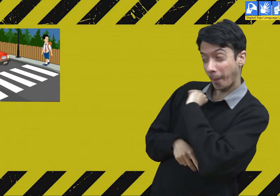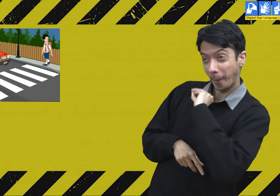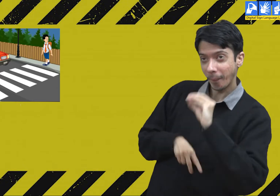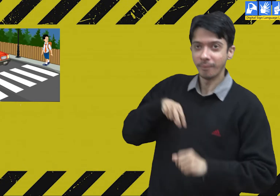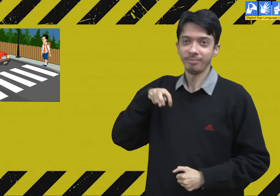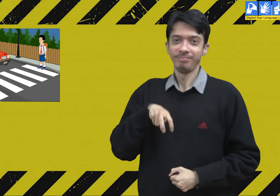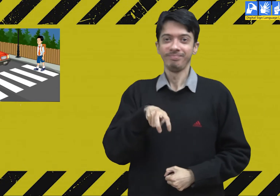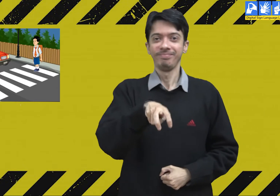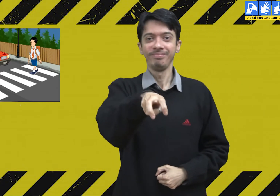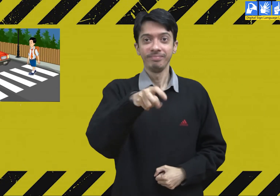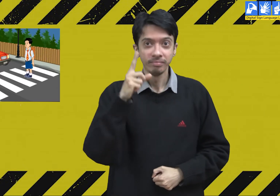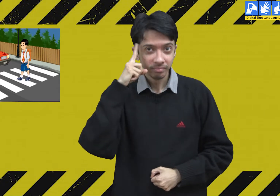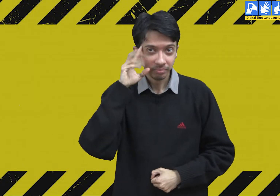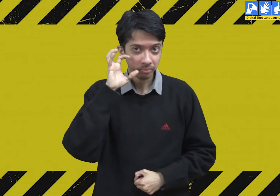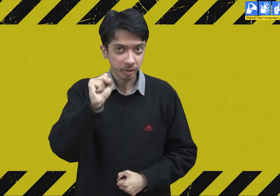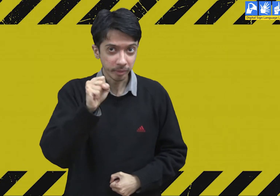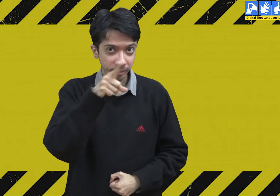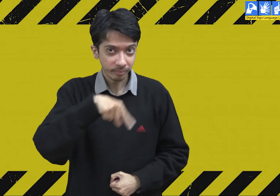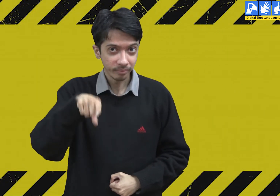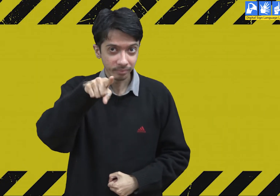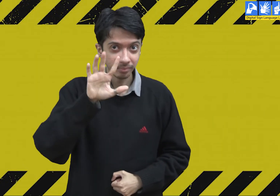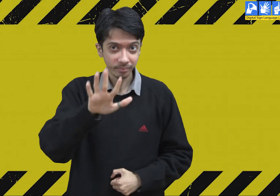crossing the road. Remember this.